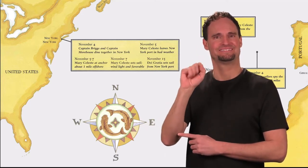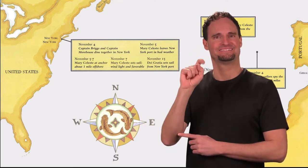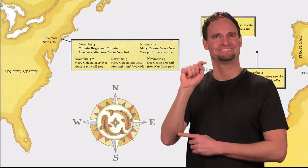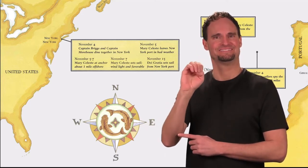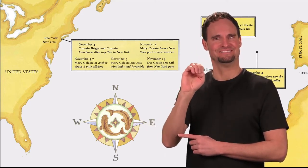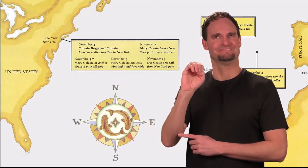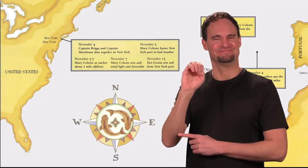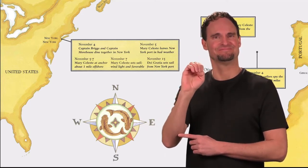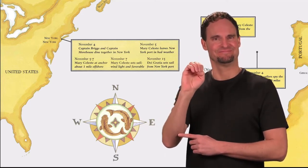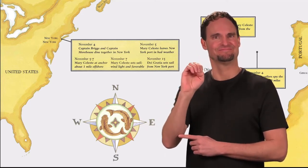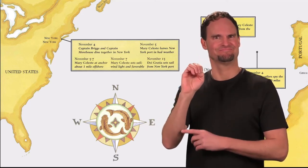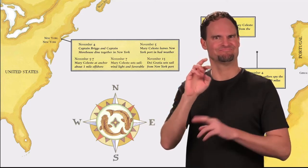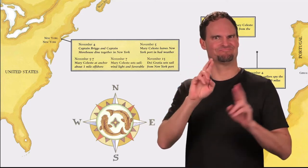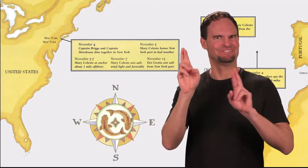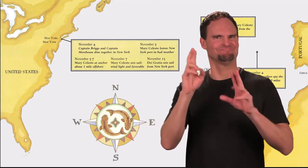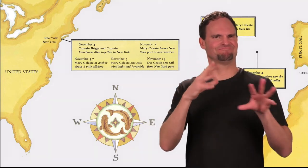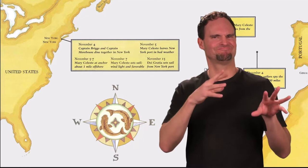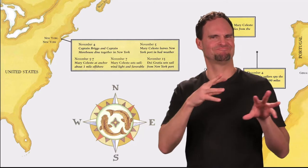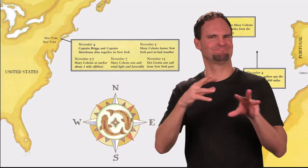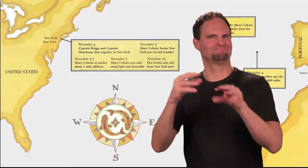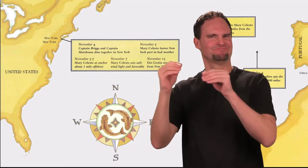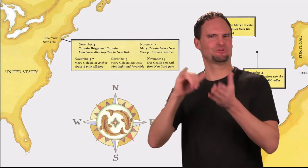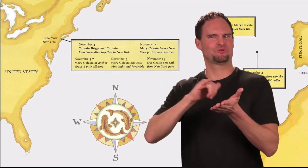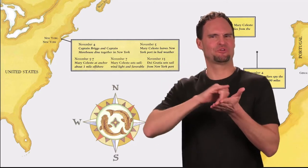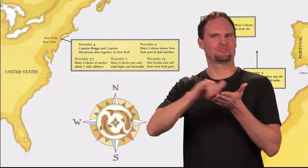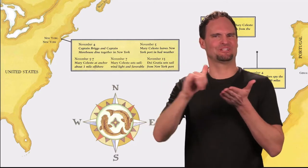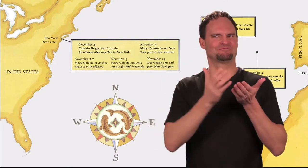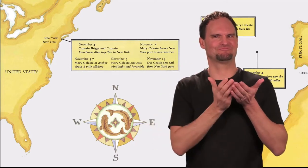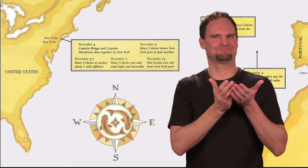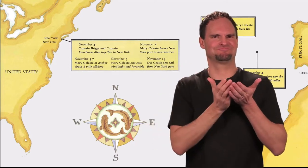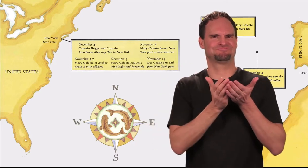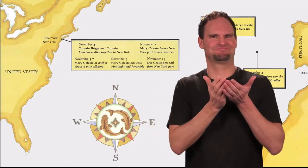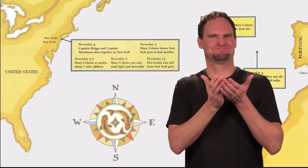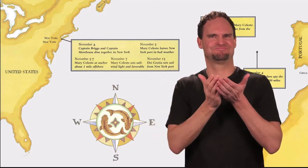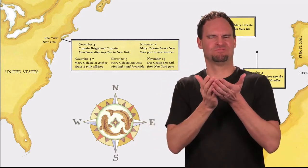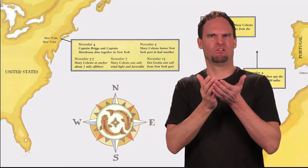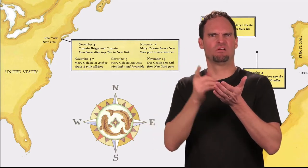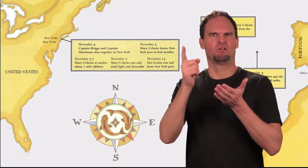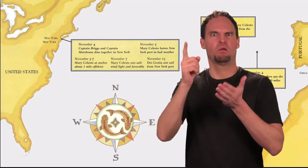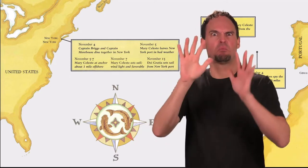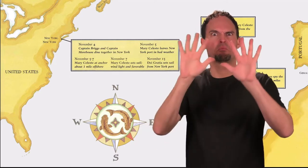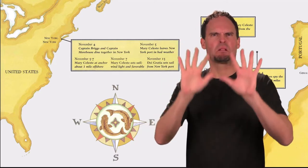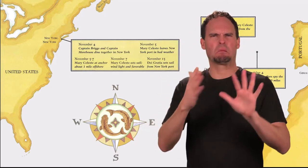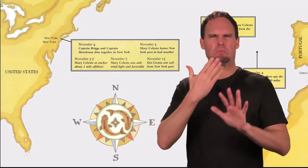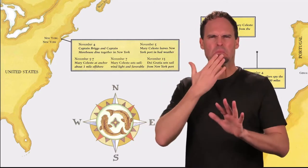November 5th, Mary Celeste leaves New York Port in bad weather.